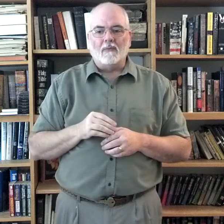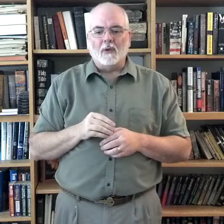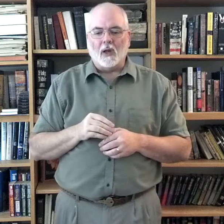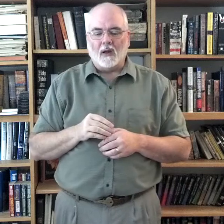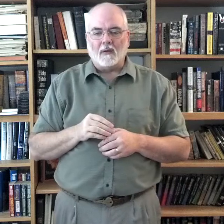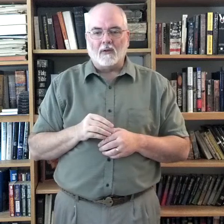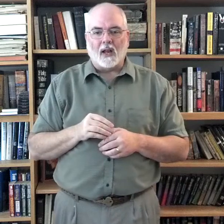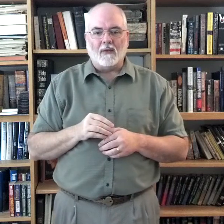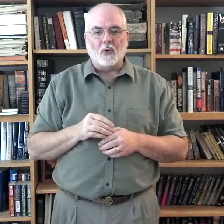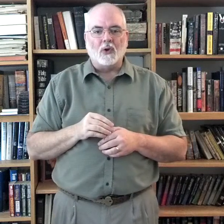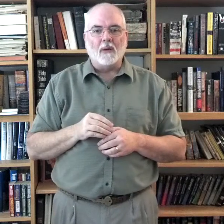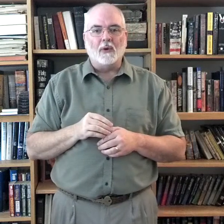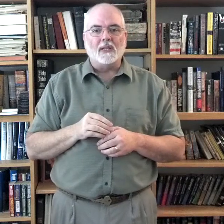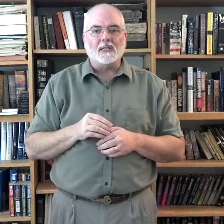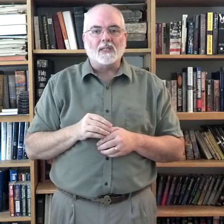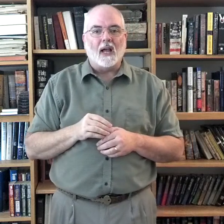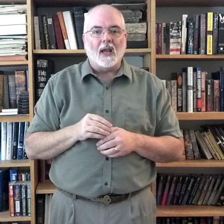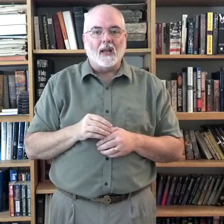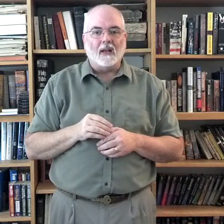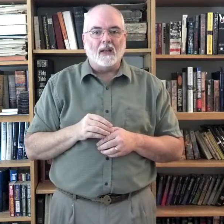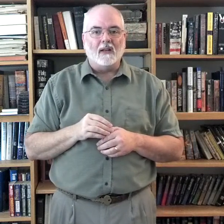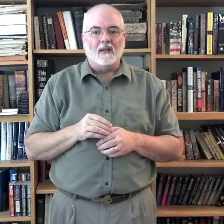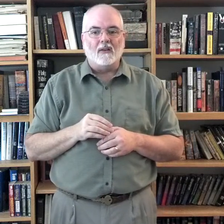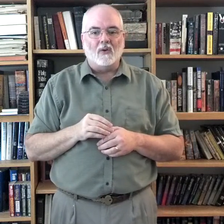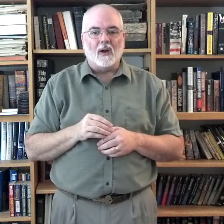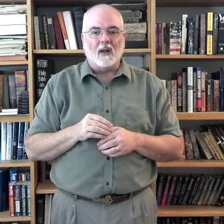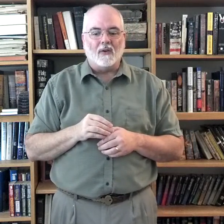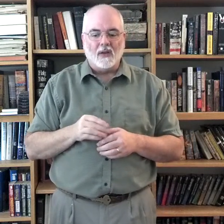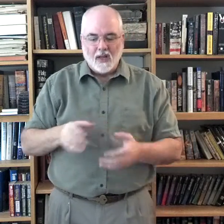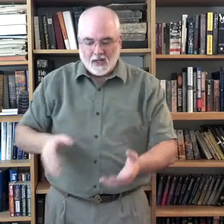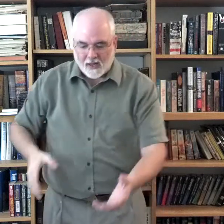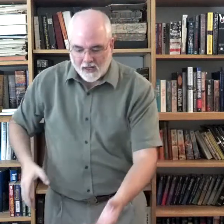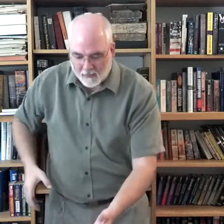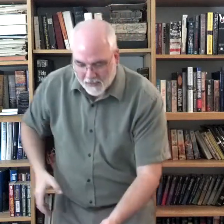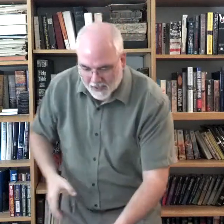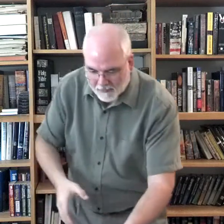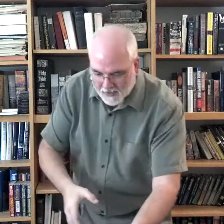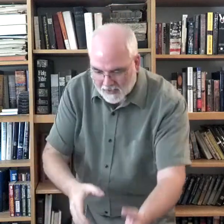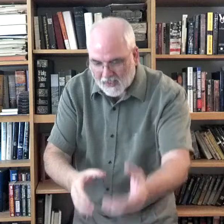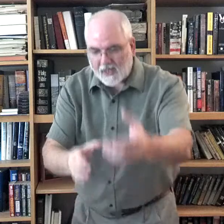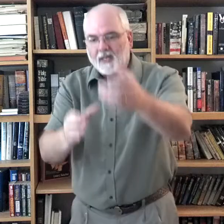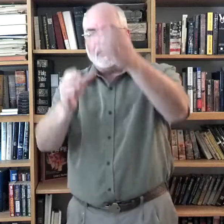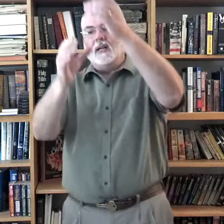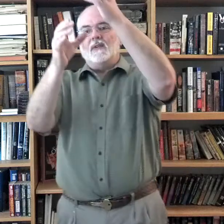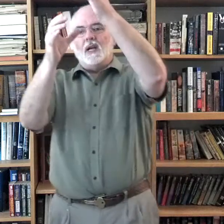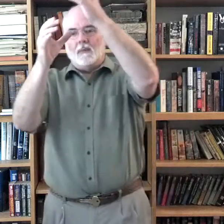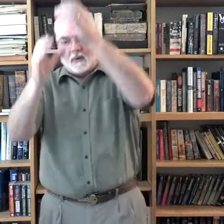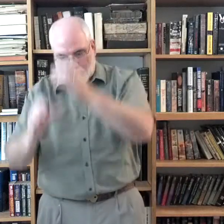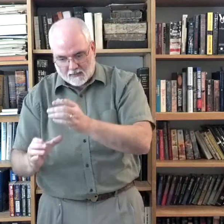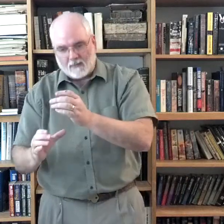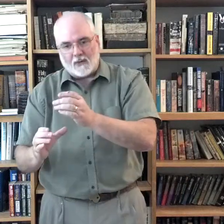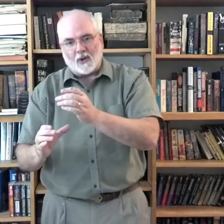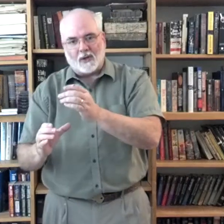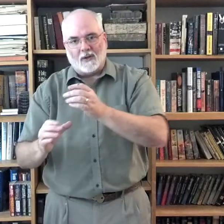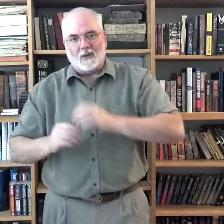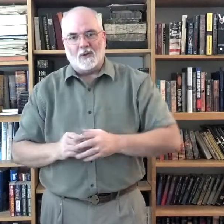put a sign in the ground, you'd pick up the sign, you'd lift it up and let it fall into the hole.